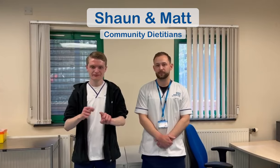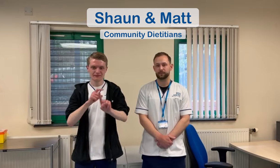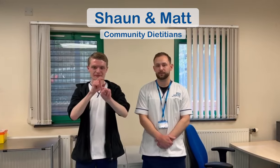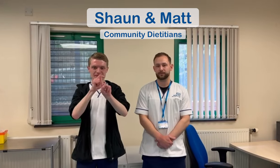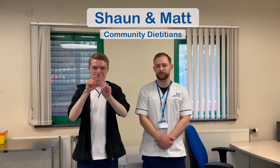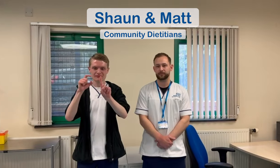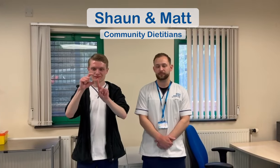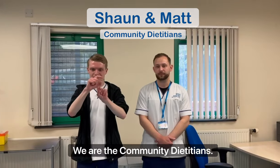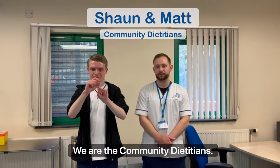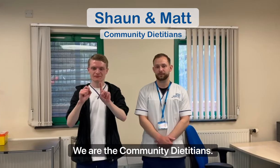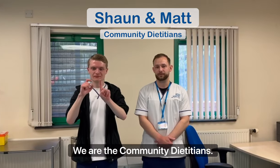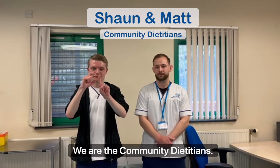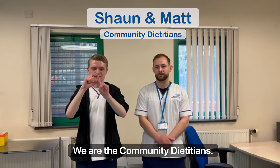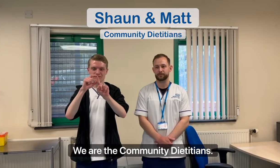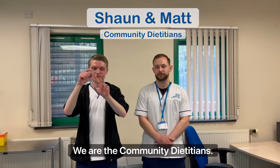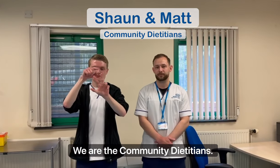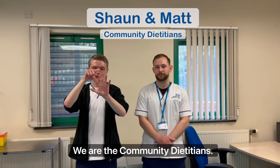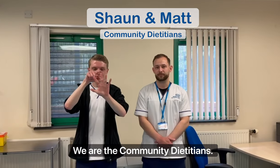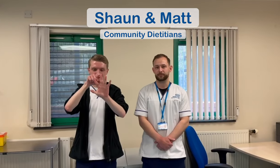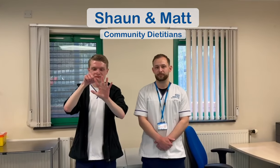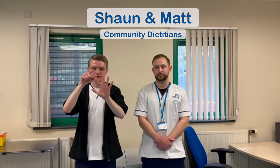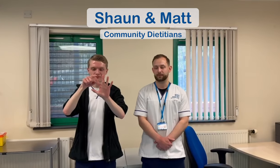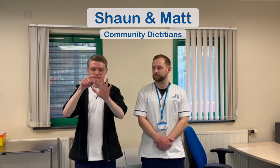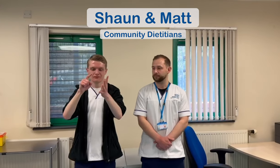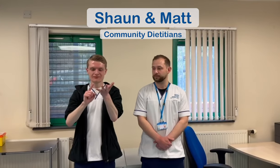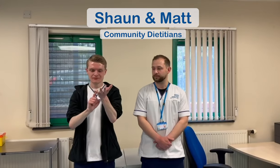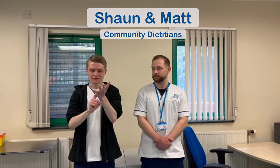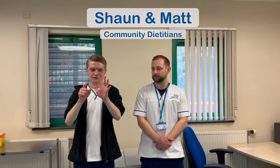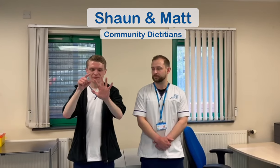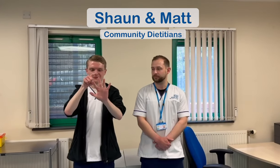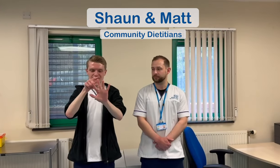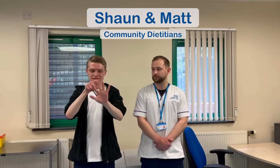We are the Community Dietitians.